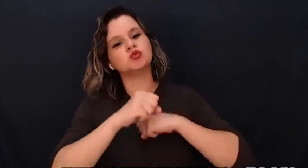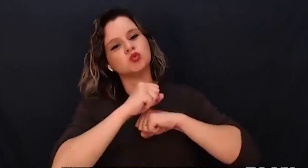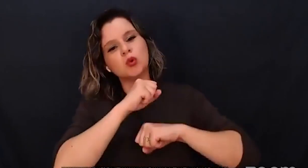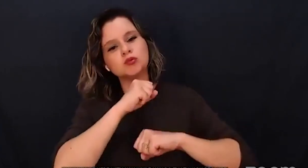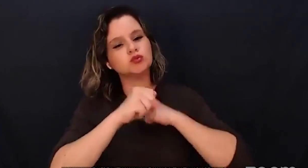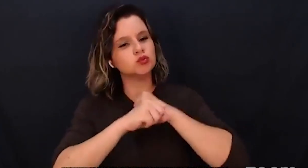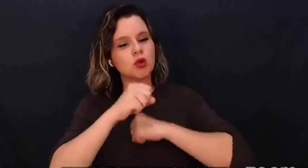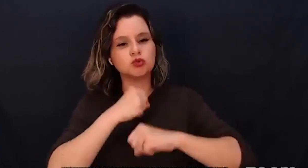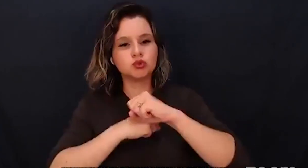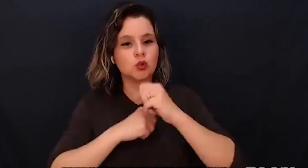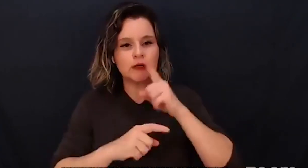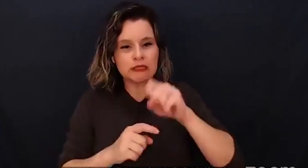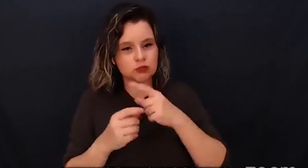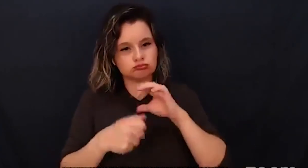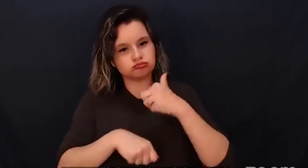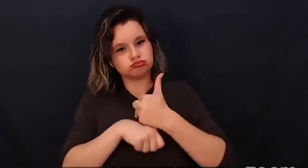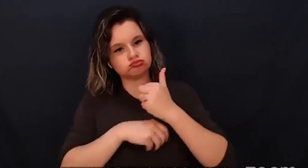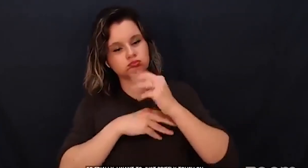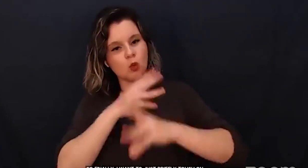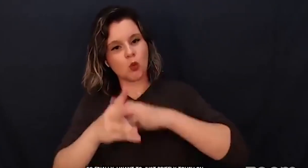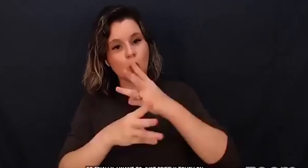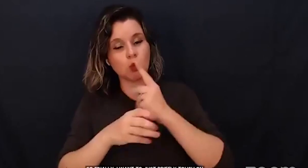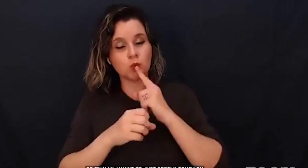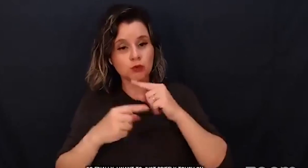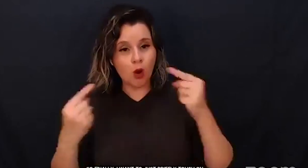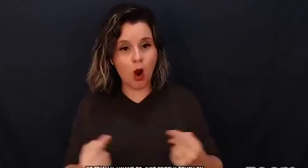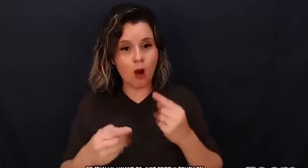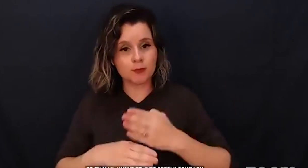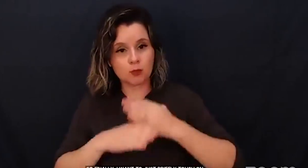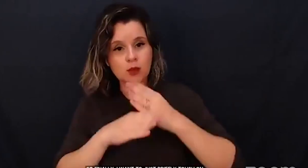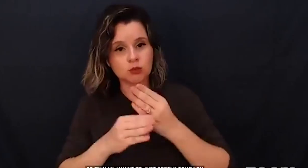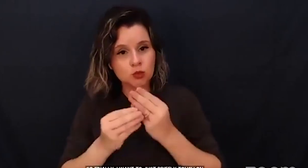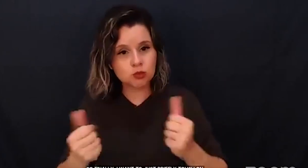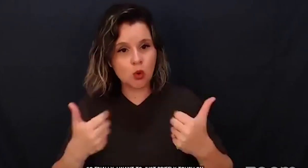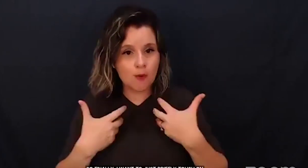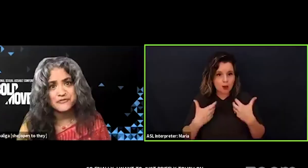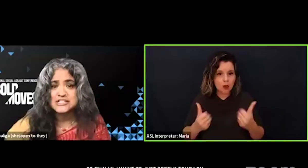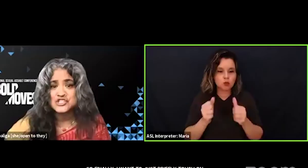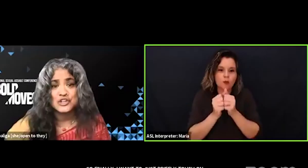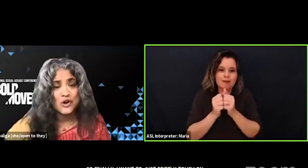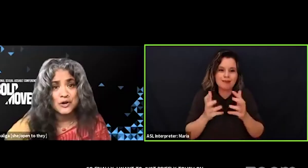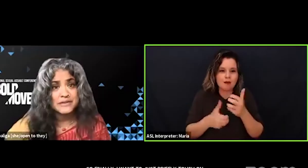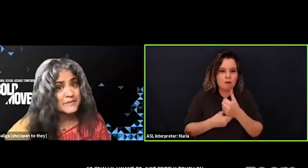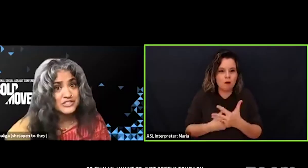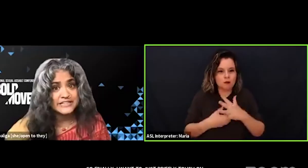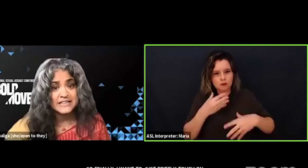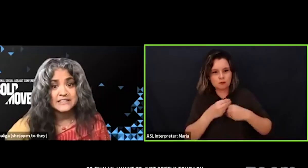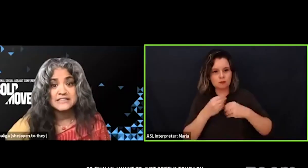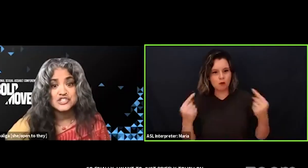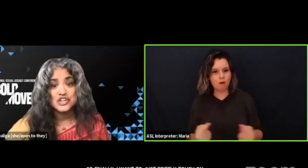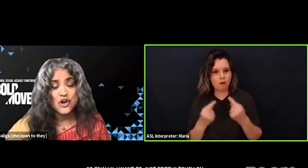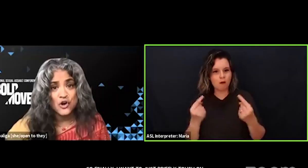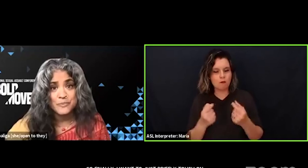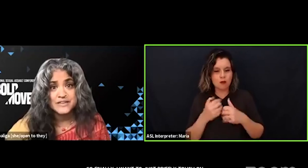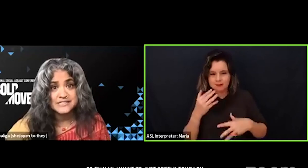need to exist to create a world where harm is prevented, resolved, healed without causing additional harm, especially the